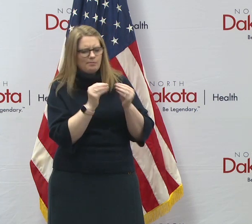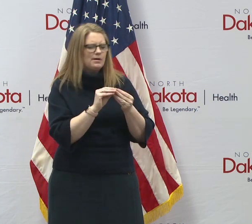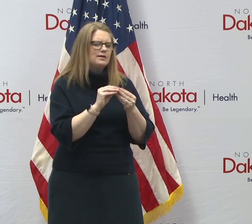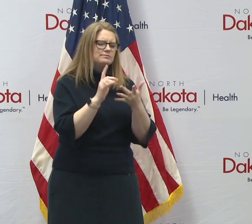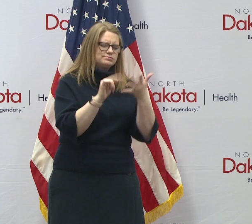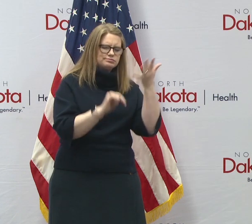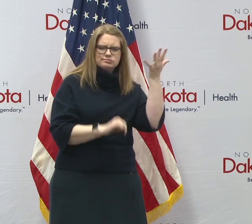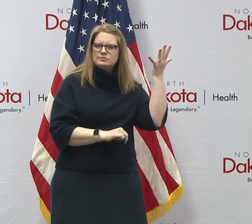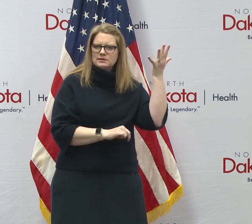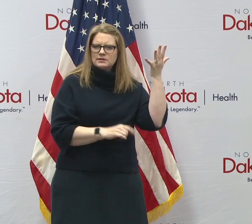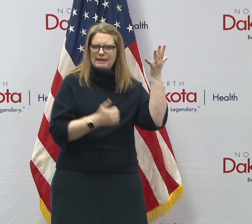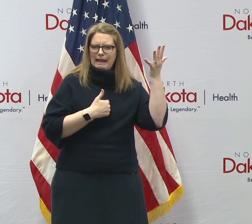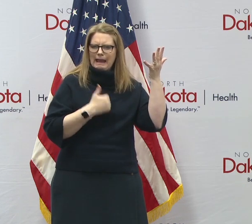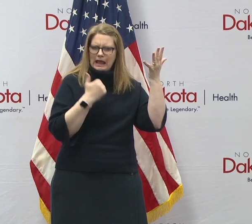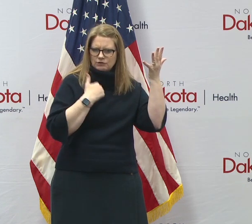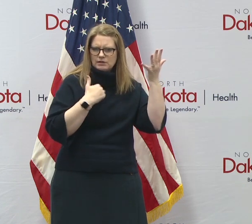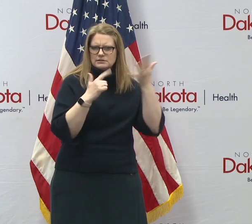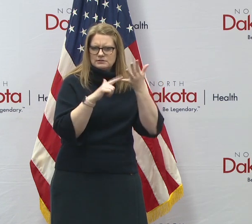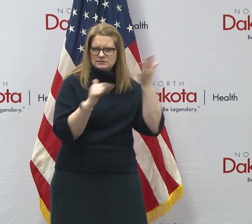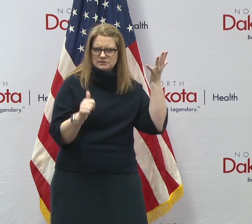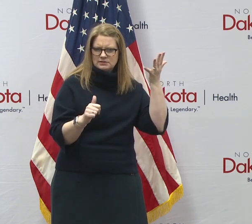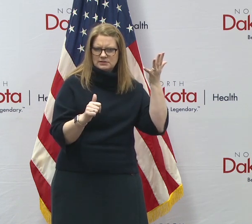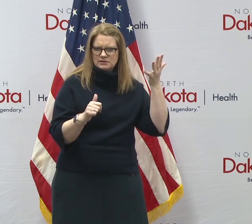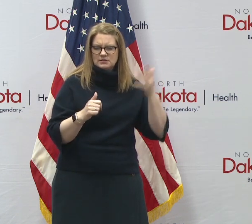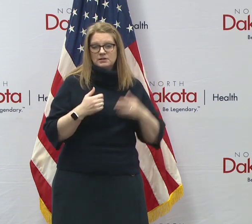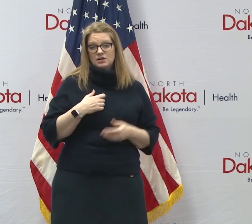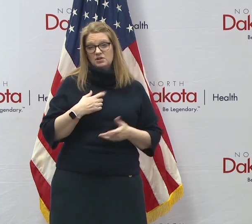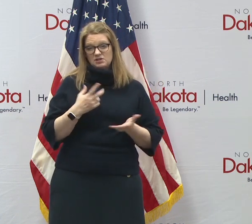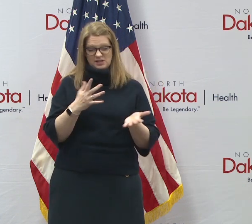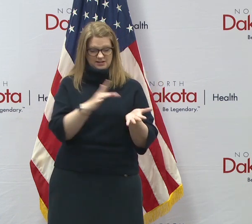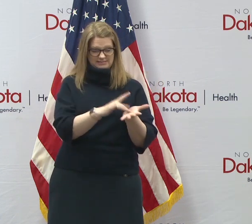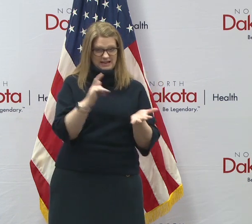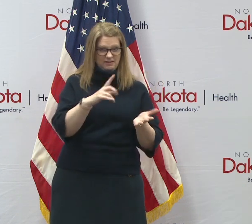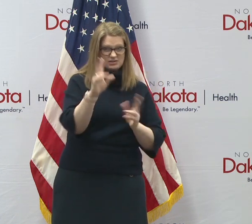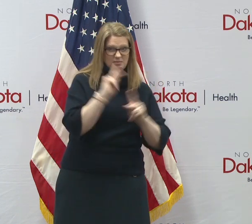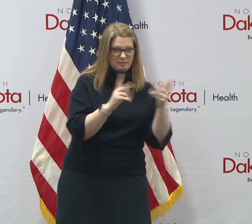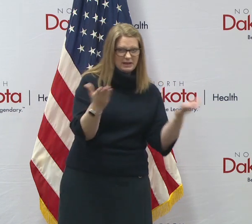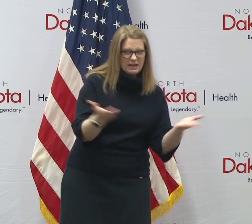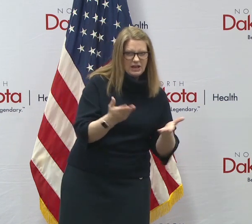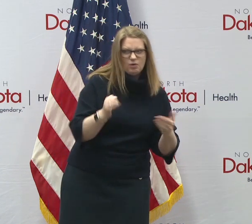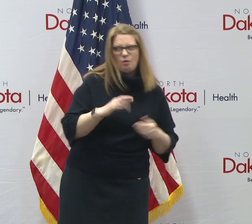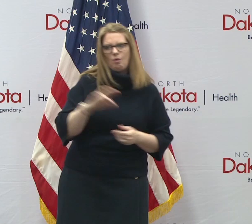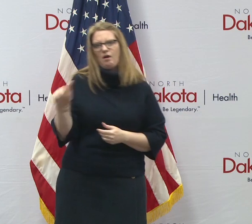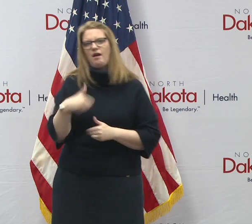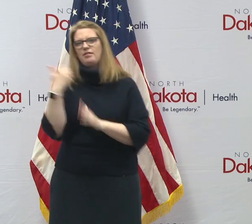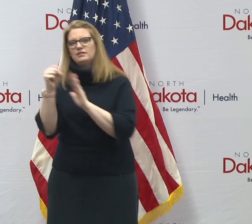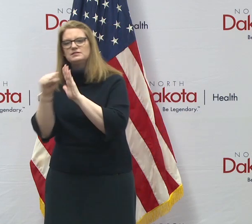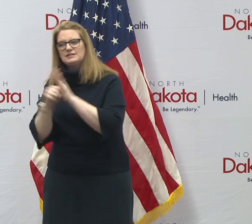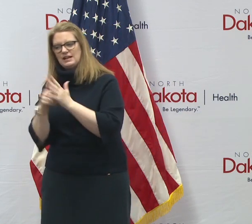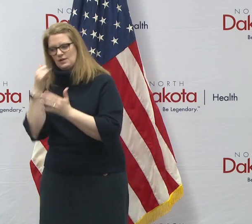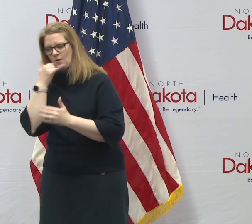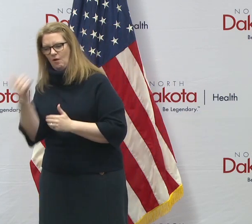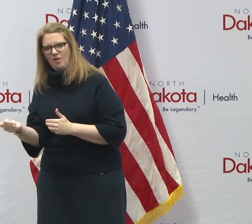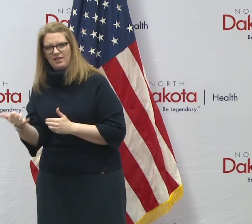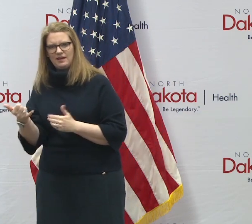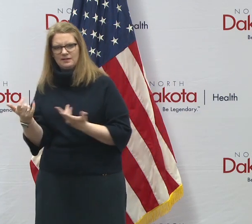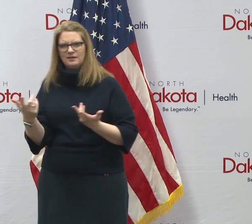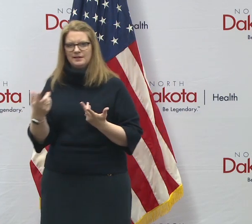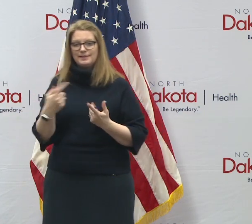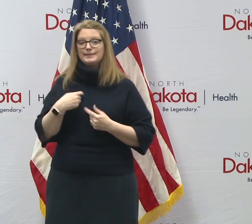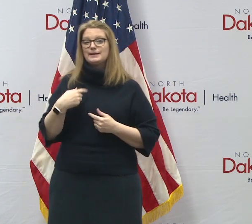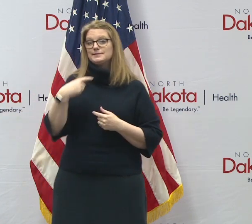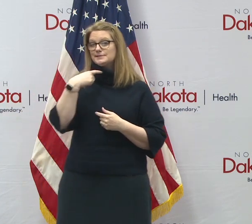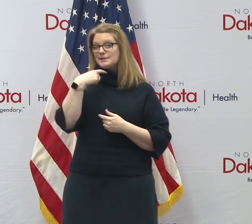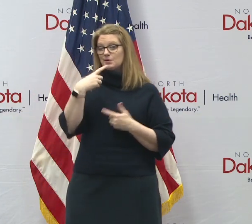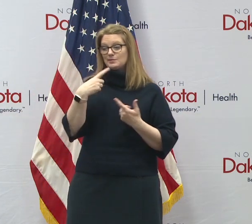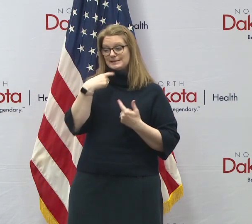on, uh, residents, uh, from other states or residents of North Dakota, uh, that are, that are outside of